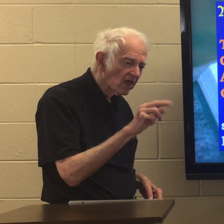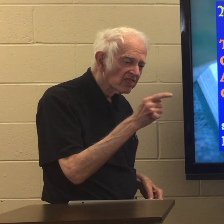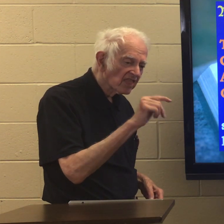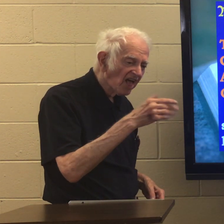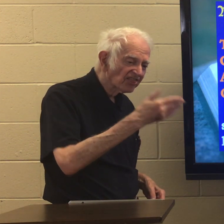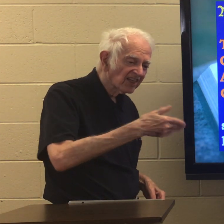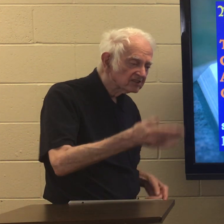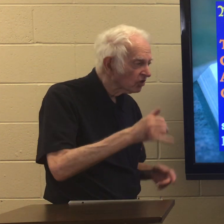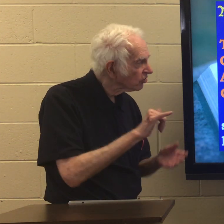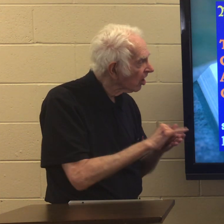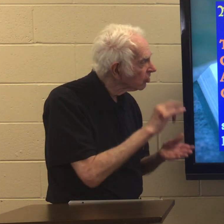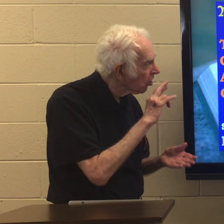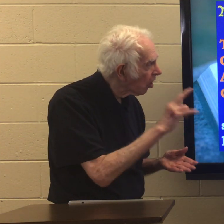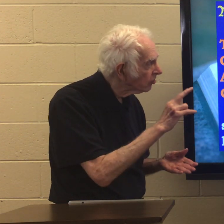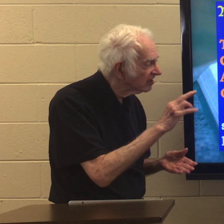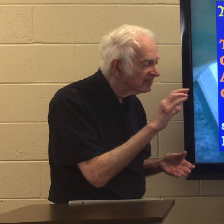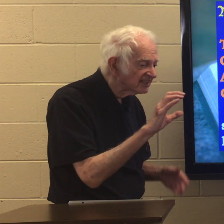the things that are Caesar's.